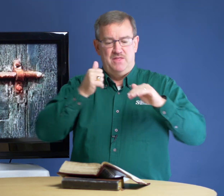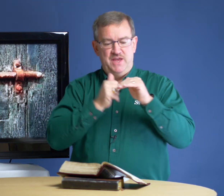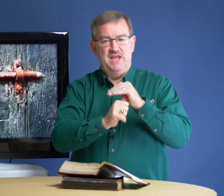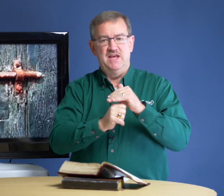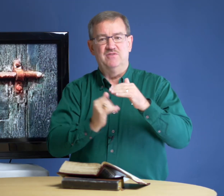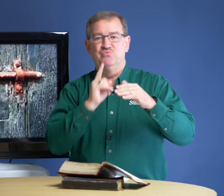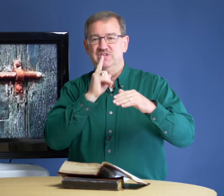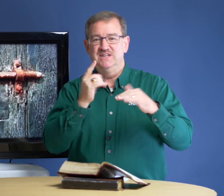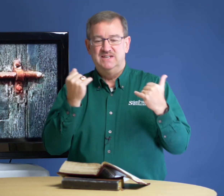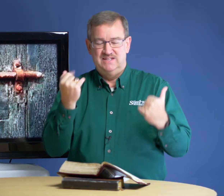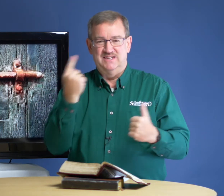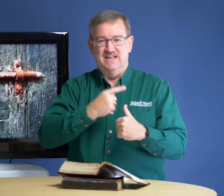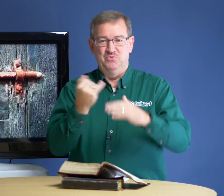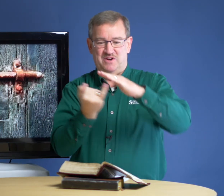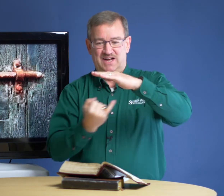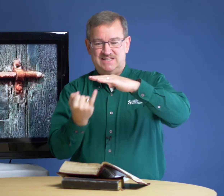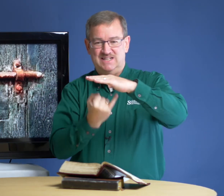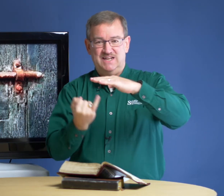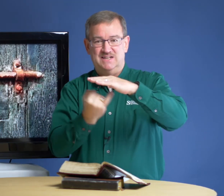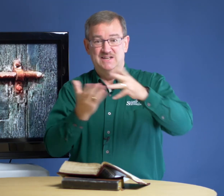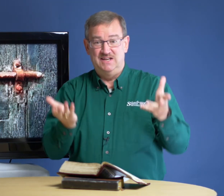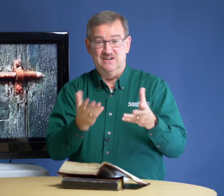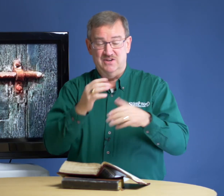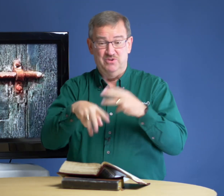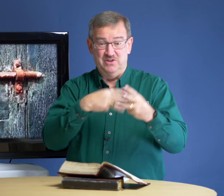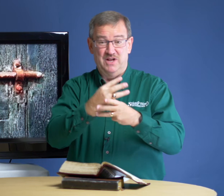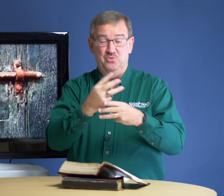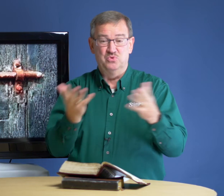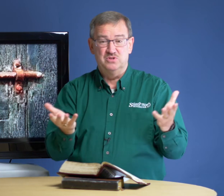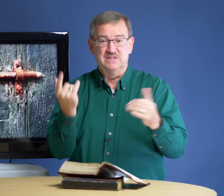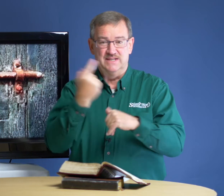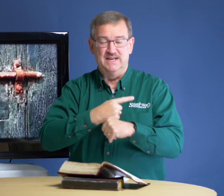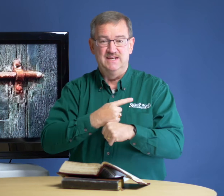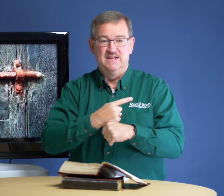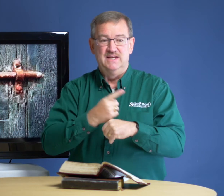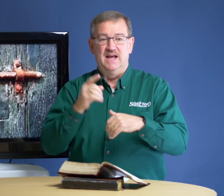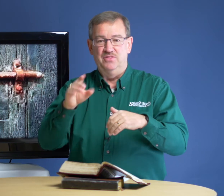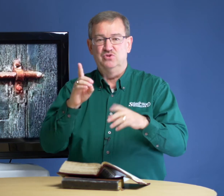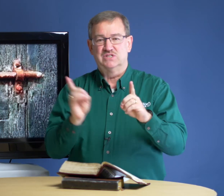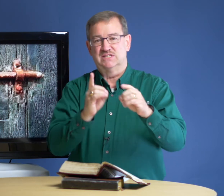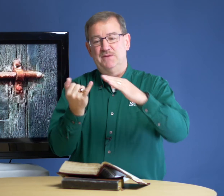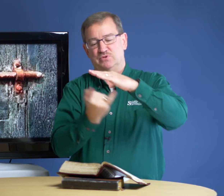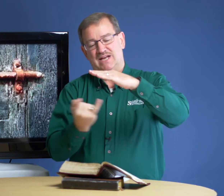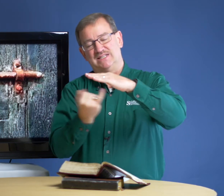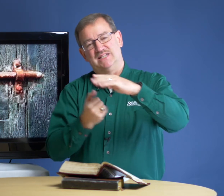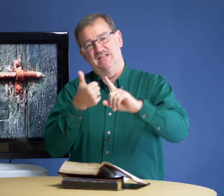Maybe they hid. Really? Today we are isolated here, really around the world today. And those disciples isolated